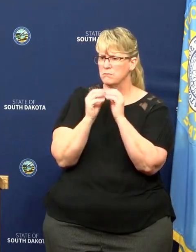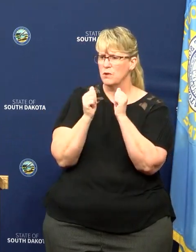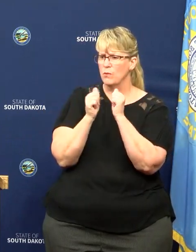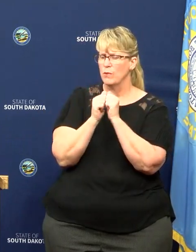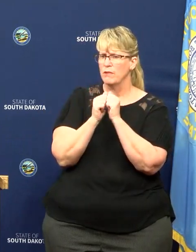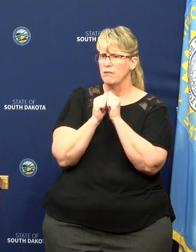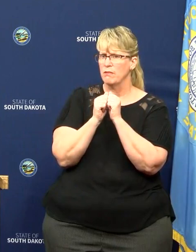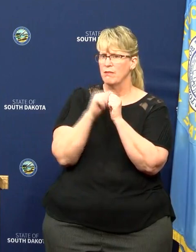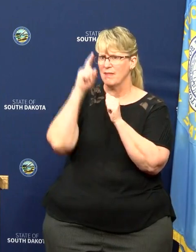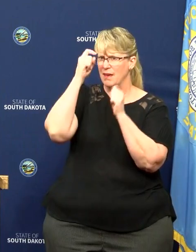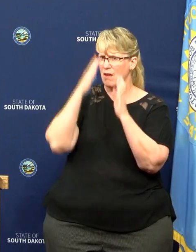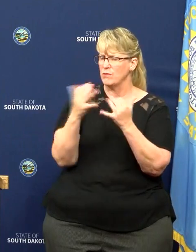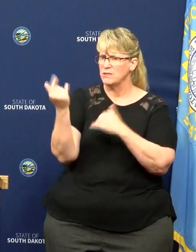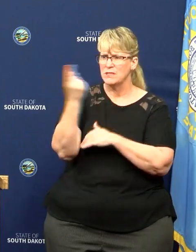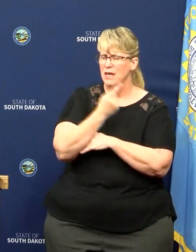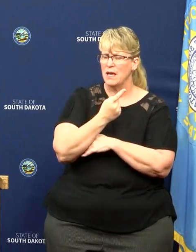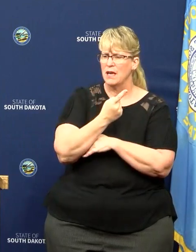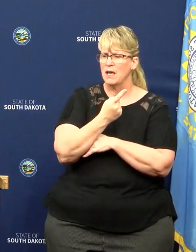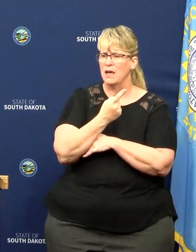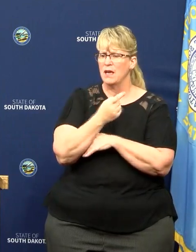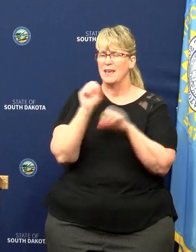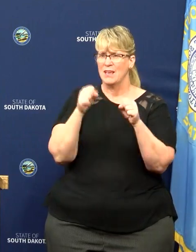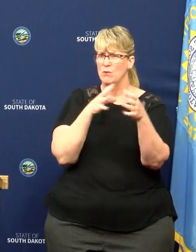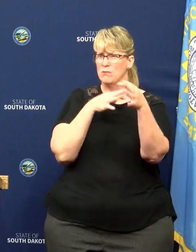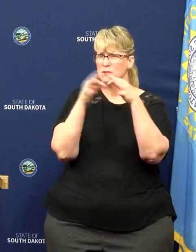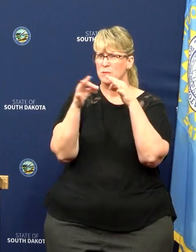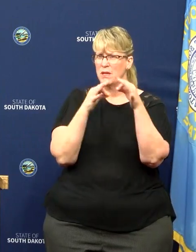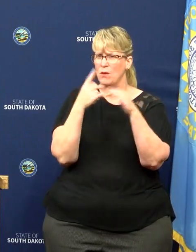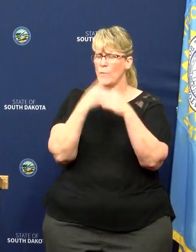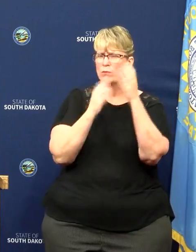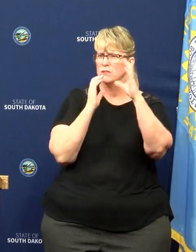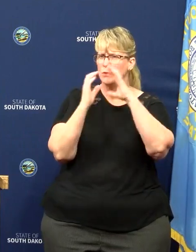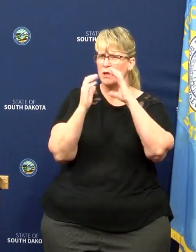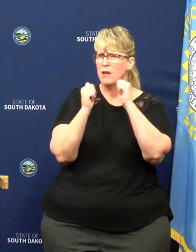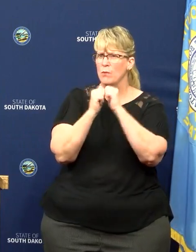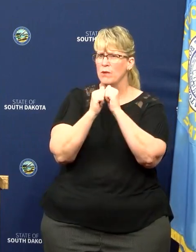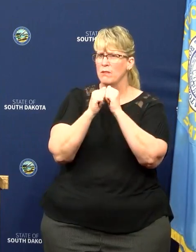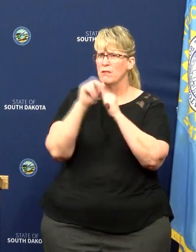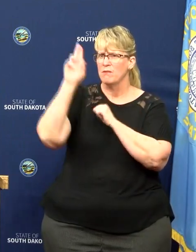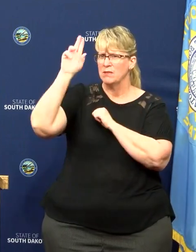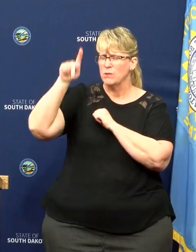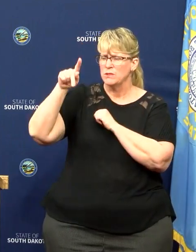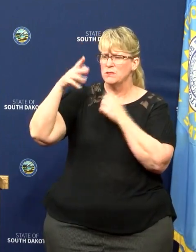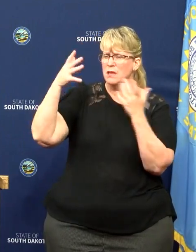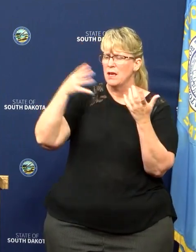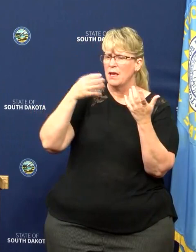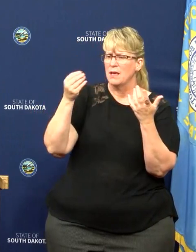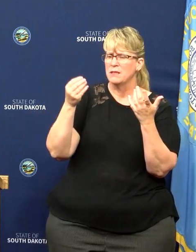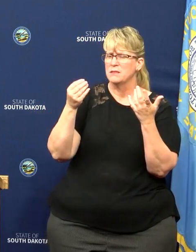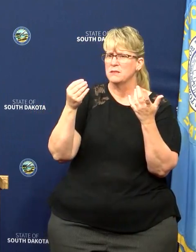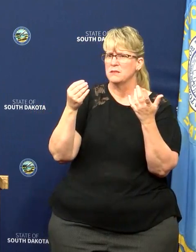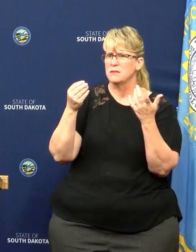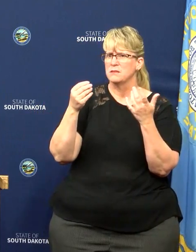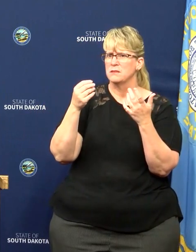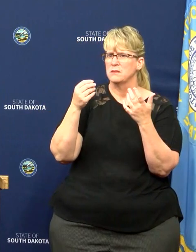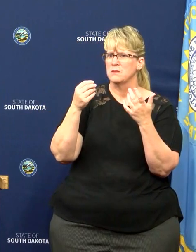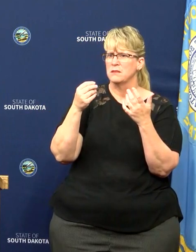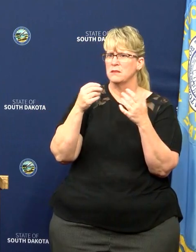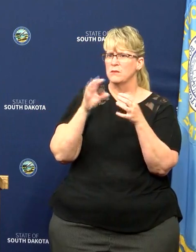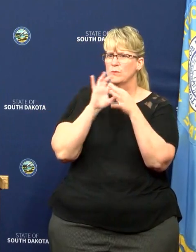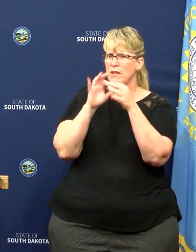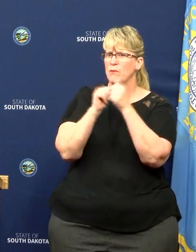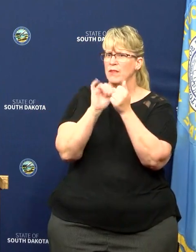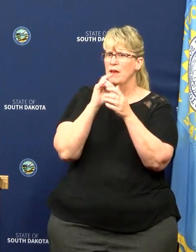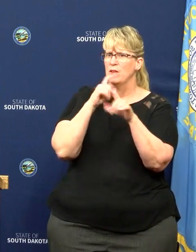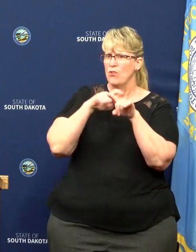you were on that, but if you were, could you just maybe tell us a little bit about what's communicated and just a reaction to that call?